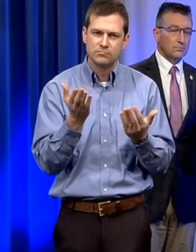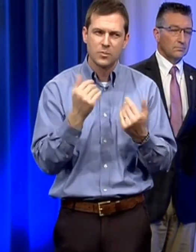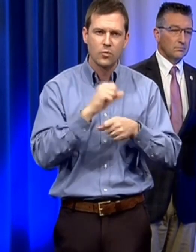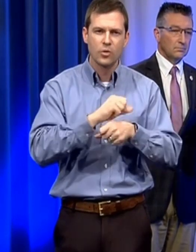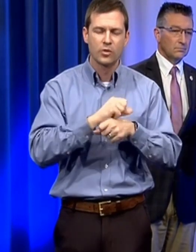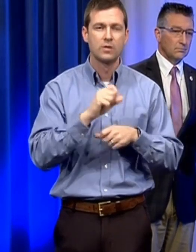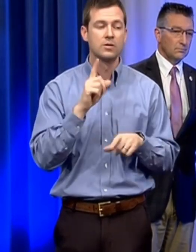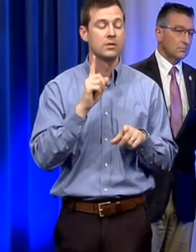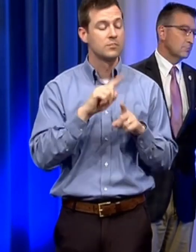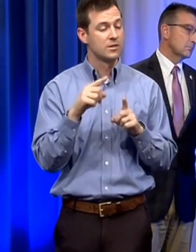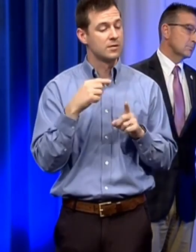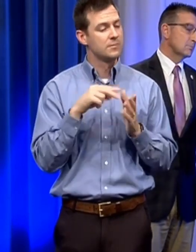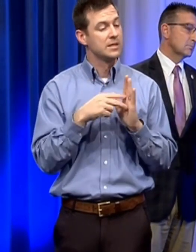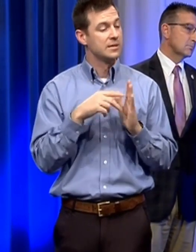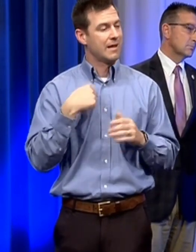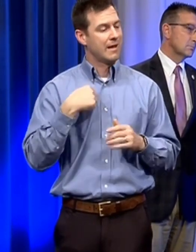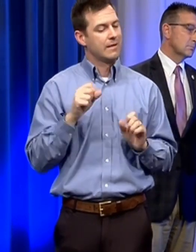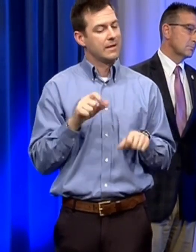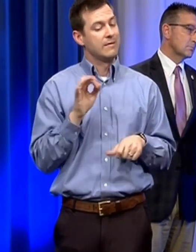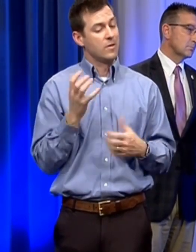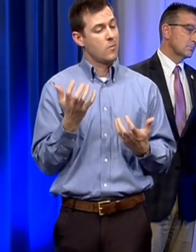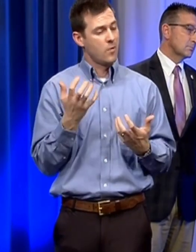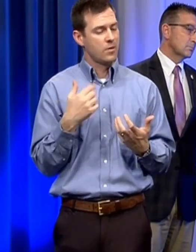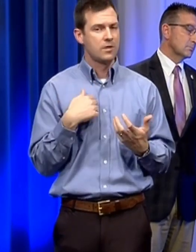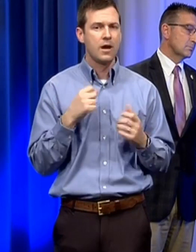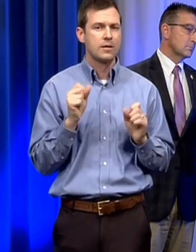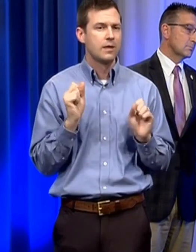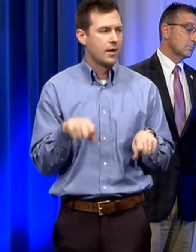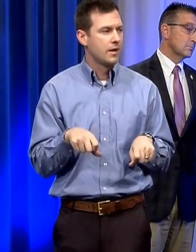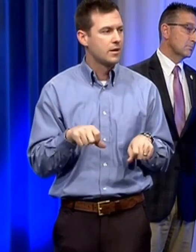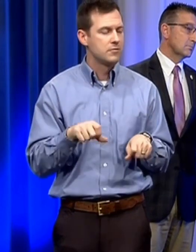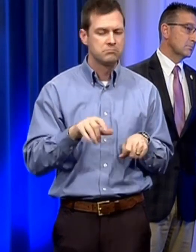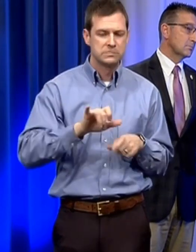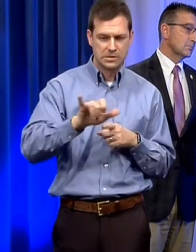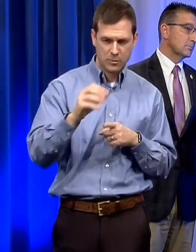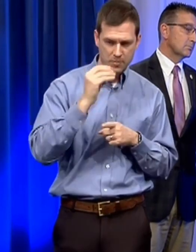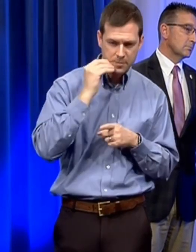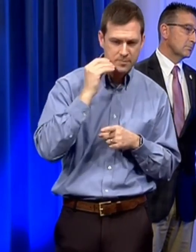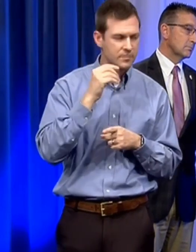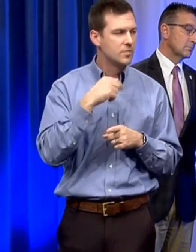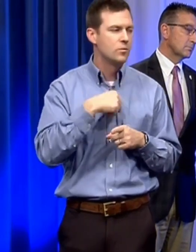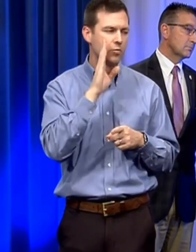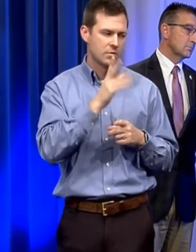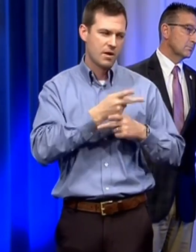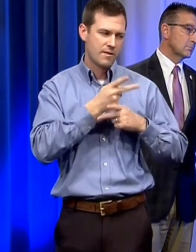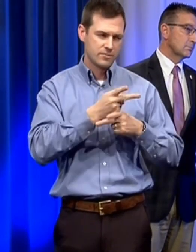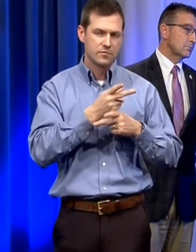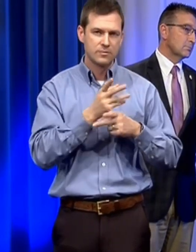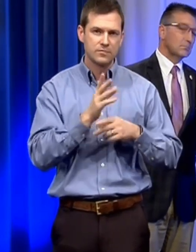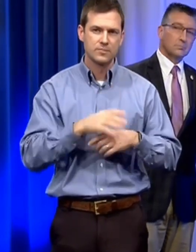emergency gives the governor broad and flexible powers and we'll use what we need to uh in the most prudent manner possible